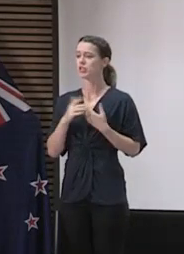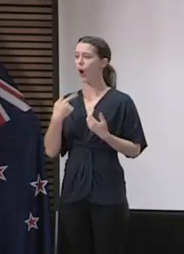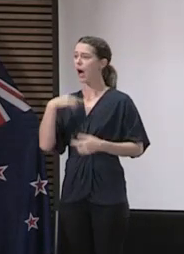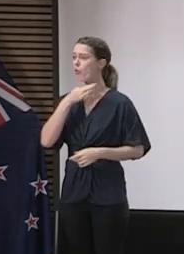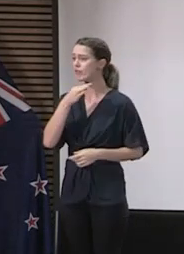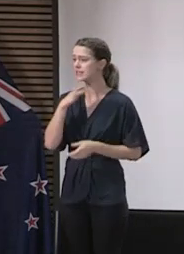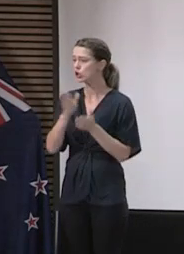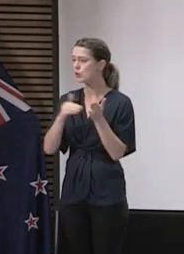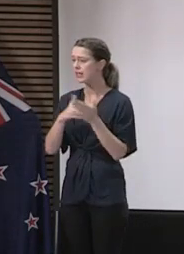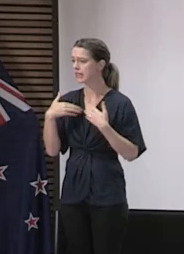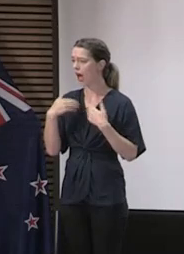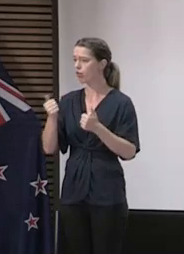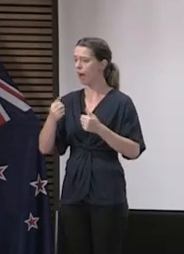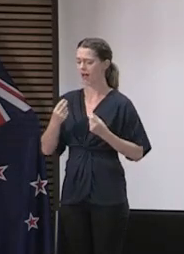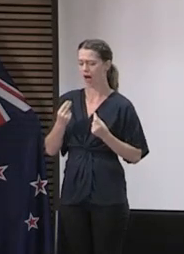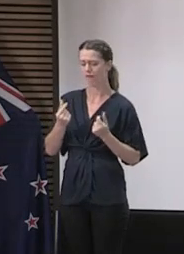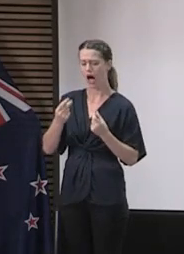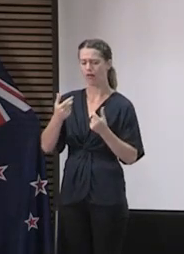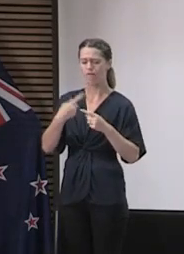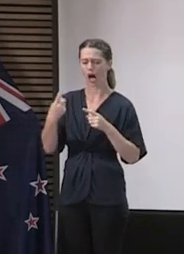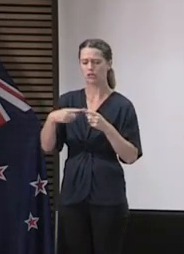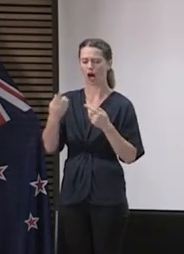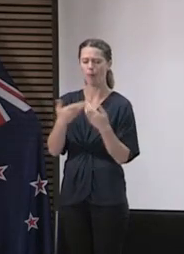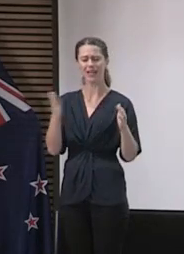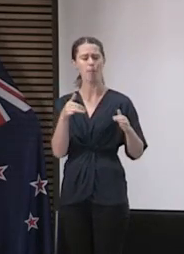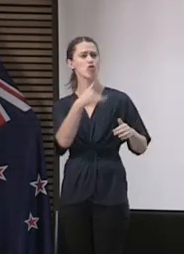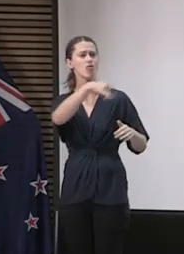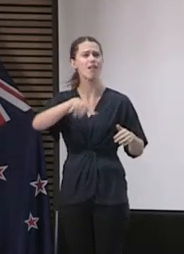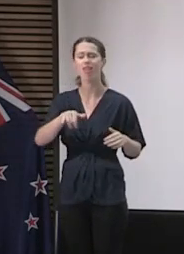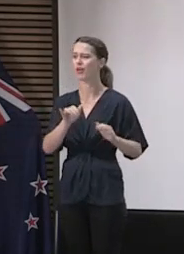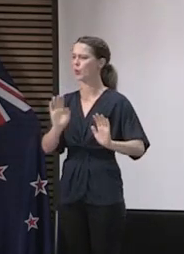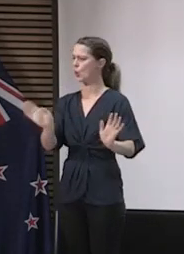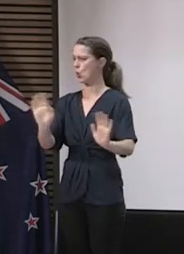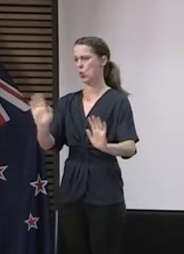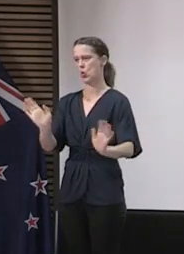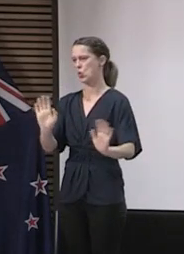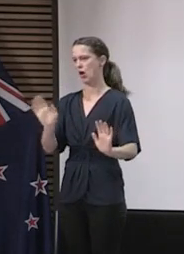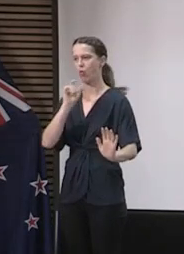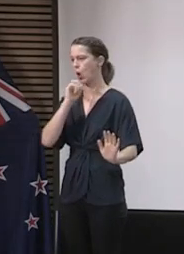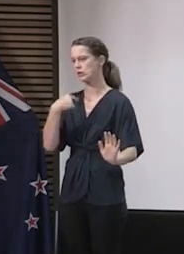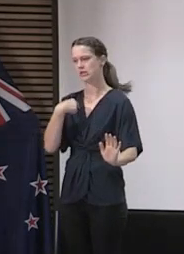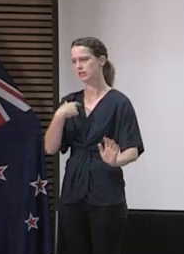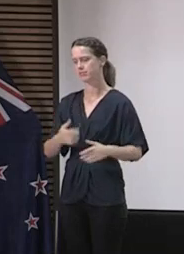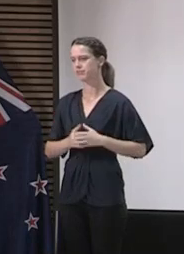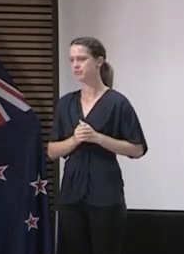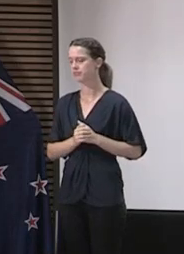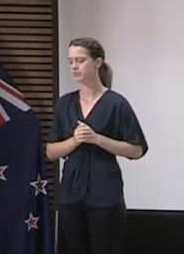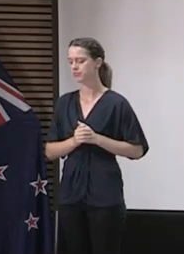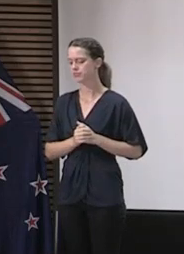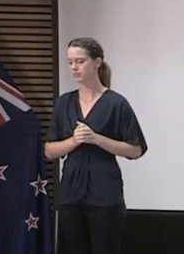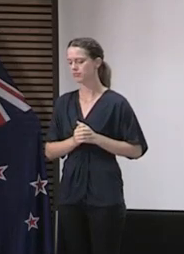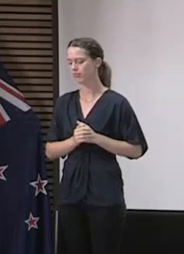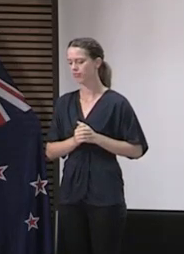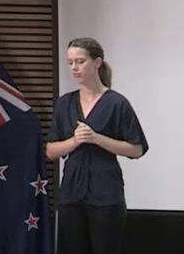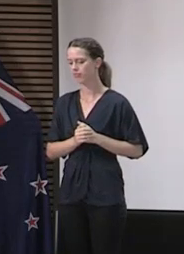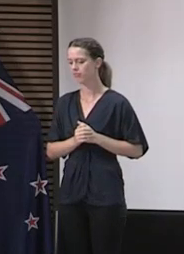got itself into by moving too soon to open our borders up even to Australia at present. That is